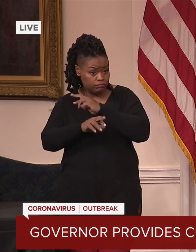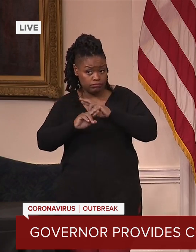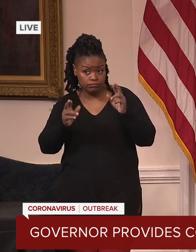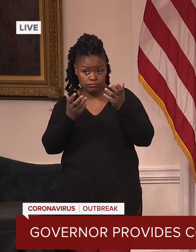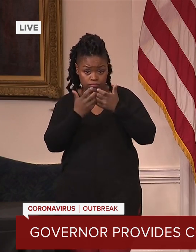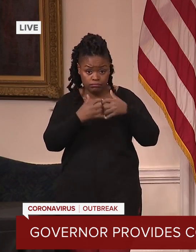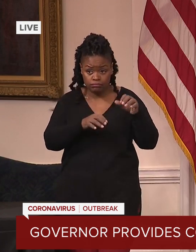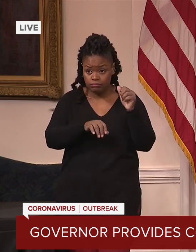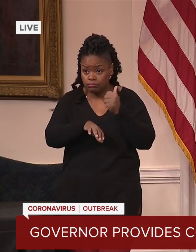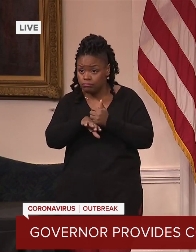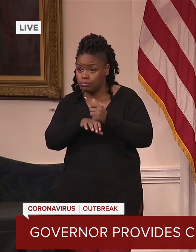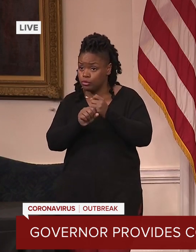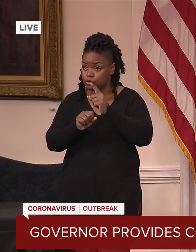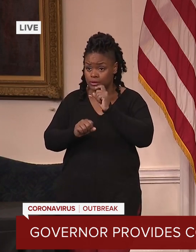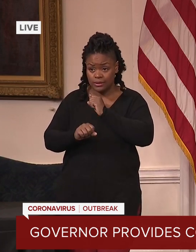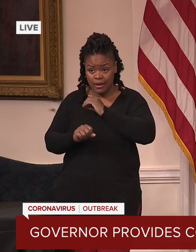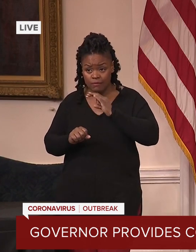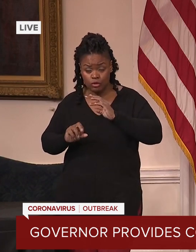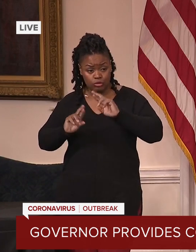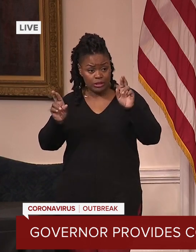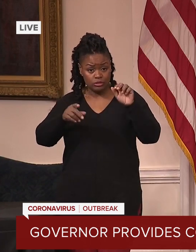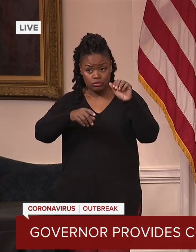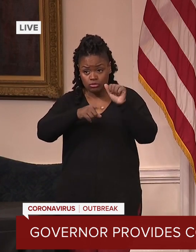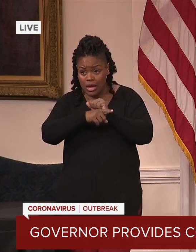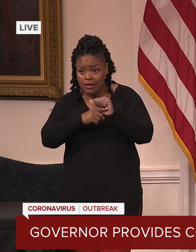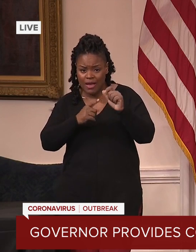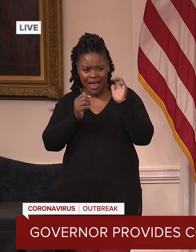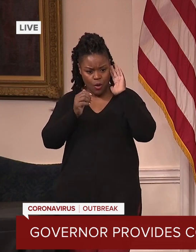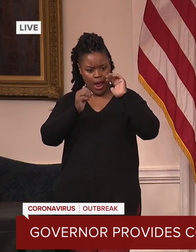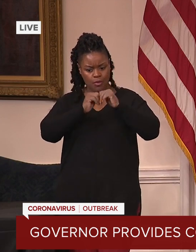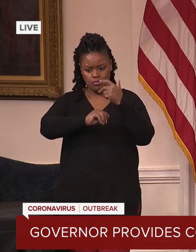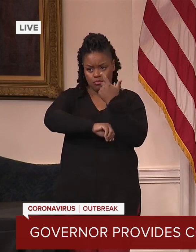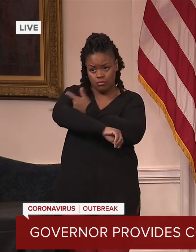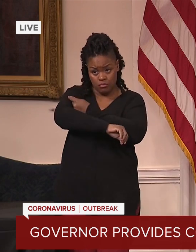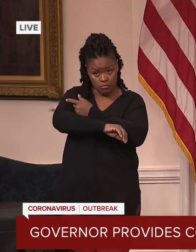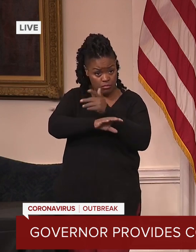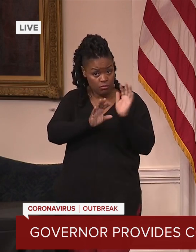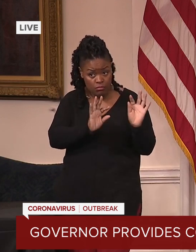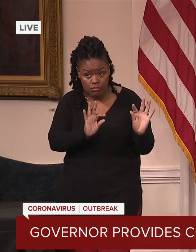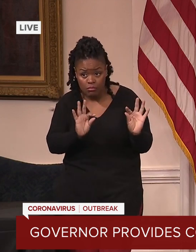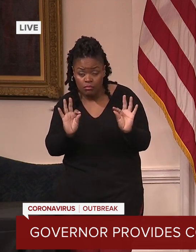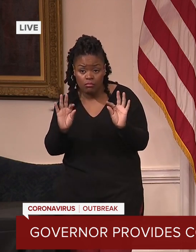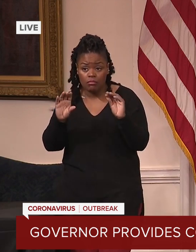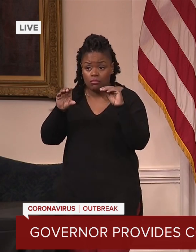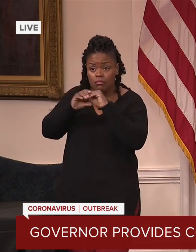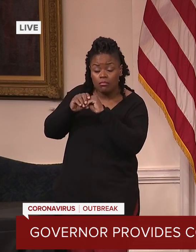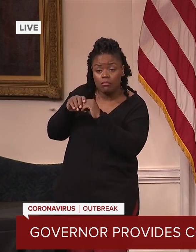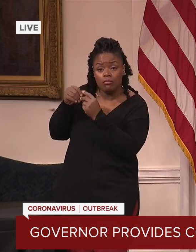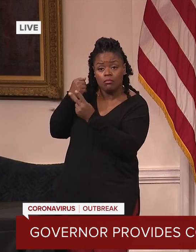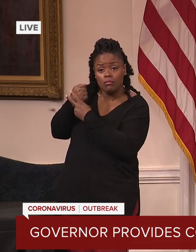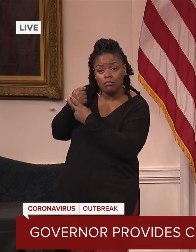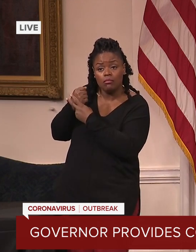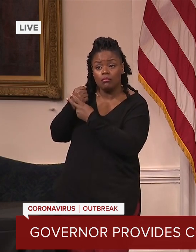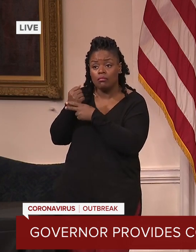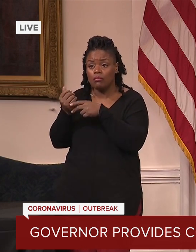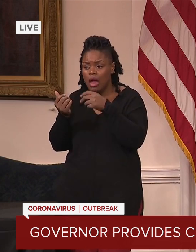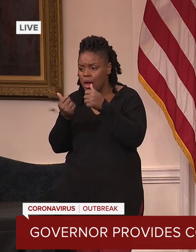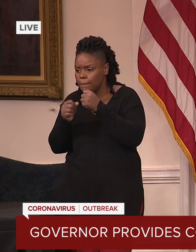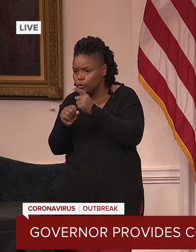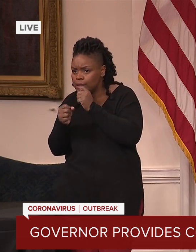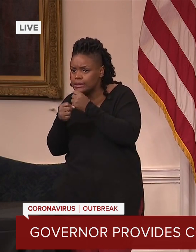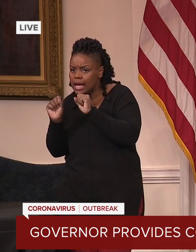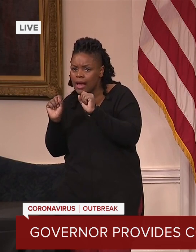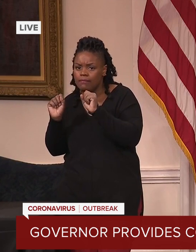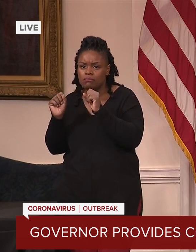training staff and others to make sure that vaccines are administered safely and effectively and efficiently.